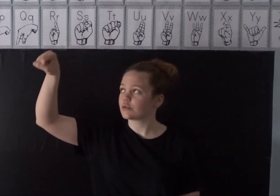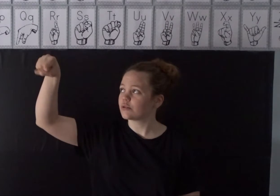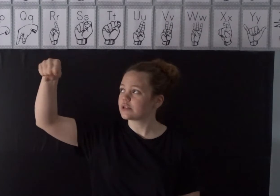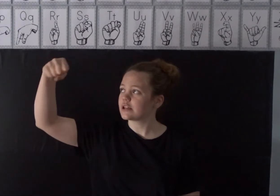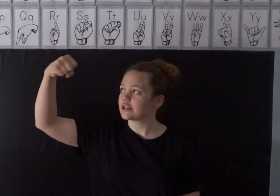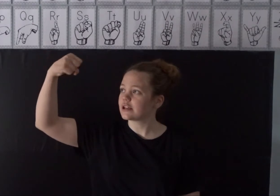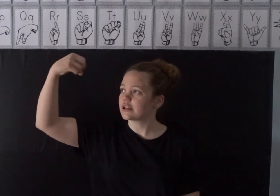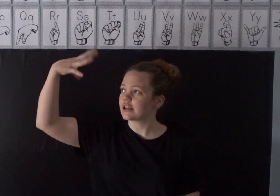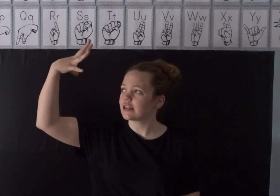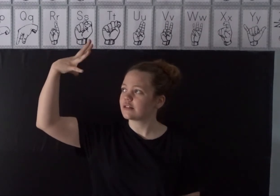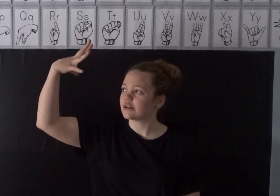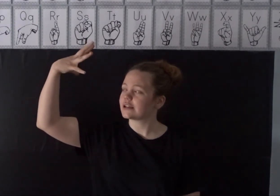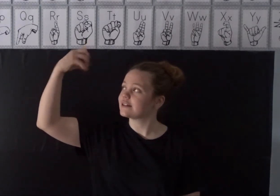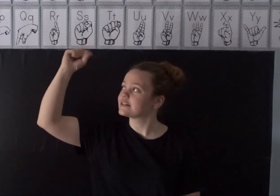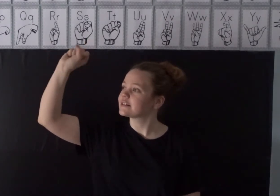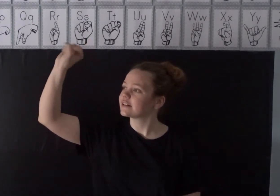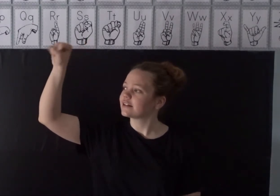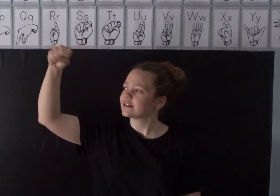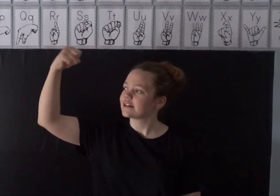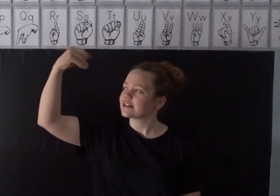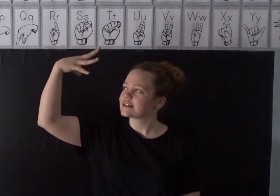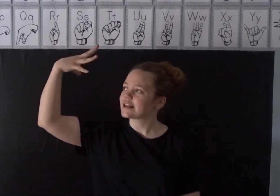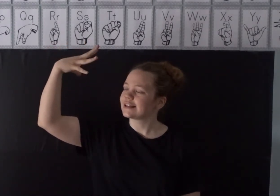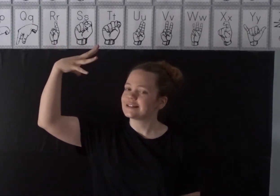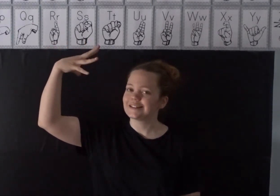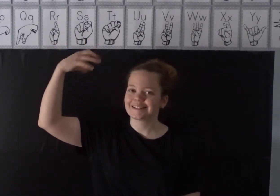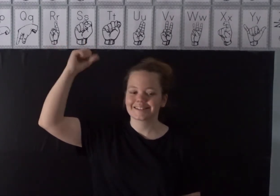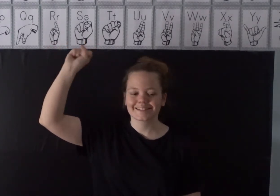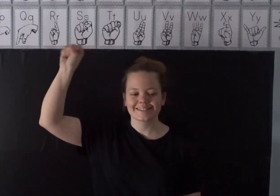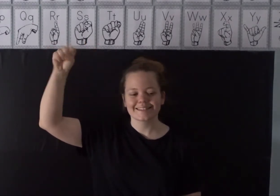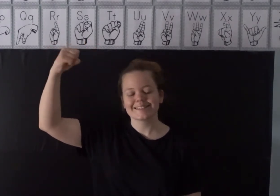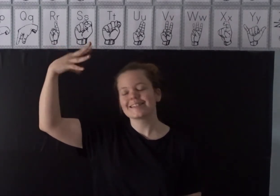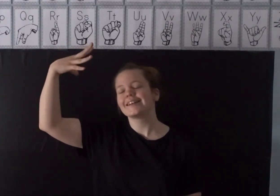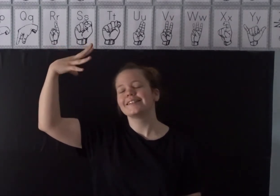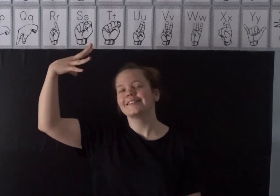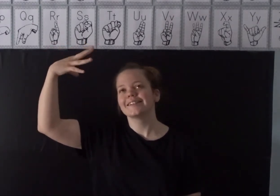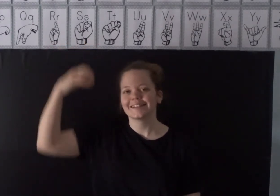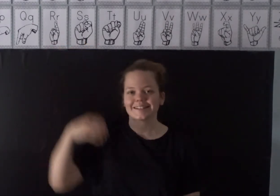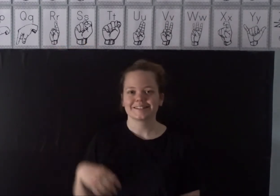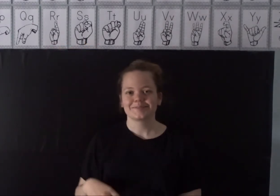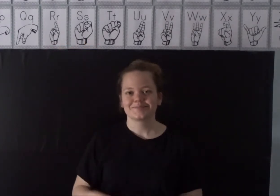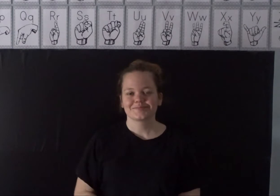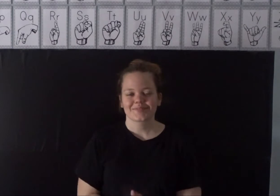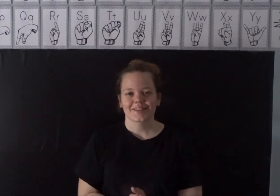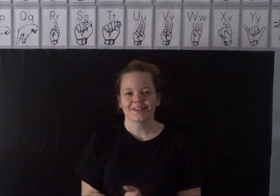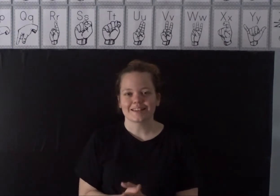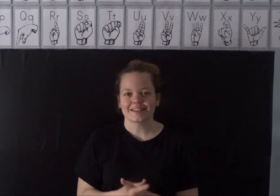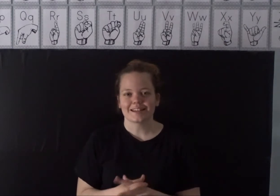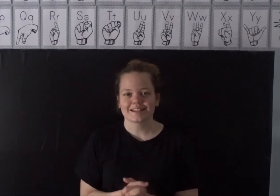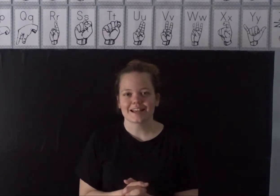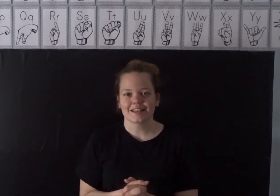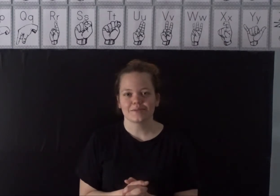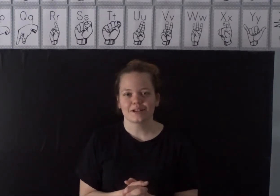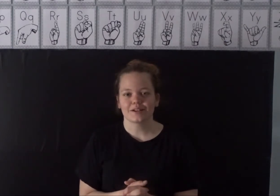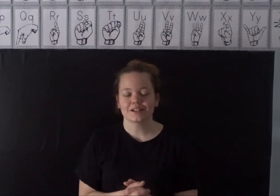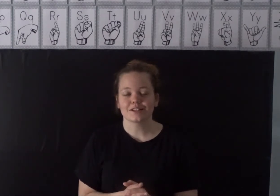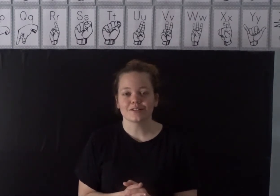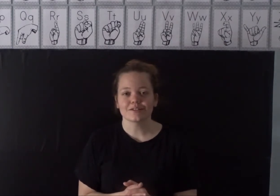rotating and the rays. Sun, Sun. Okay the next sign that we are going to use